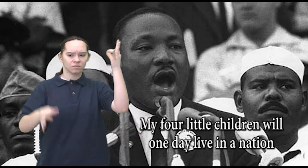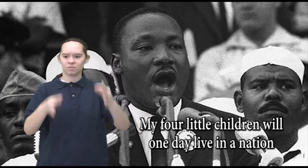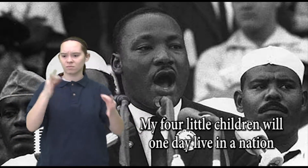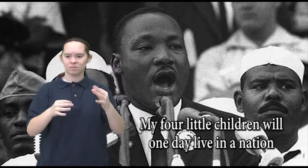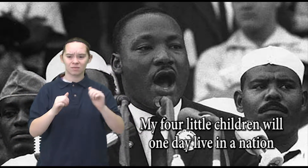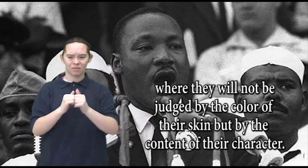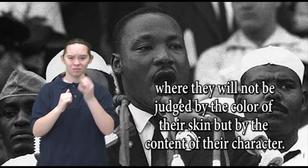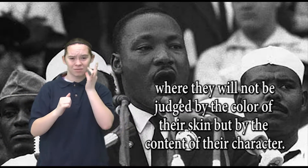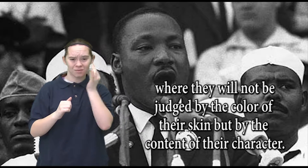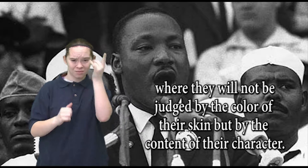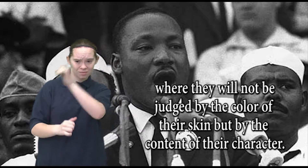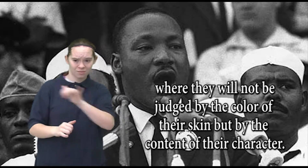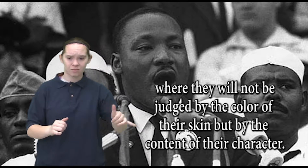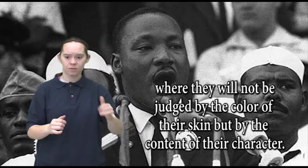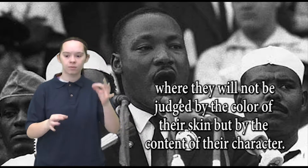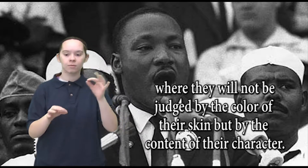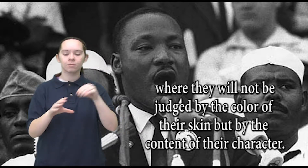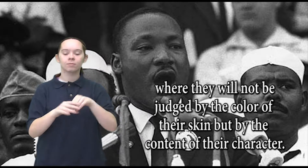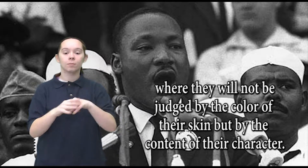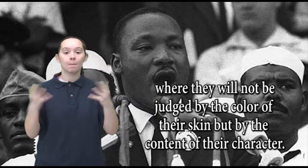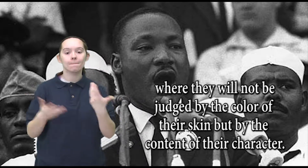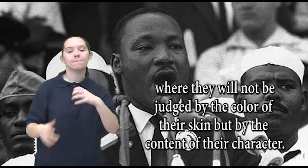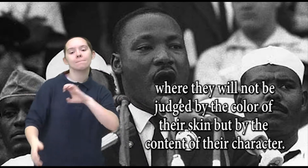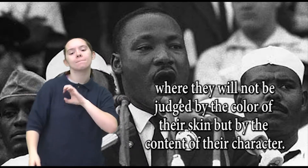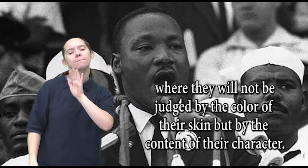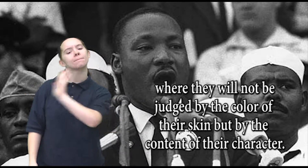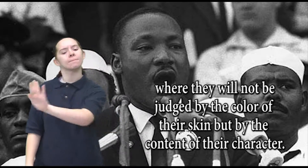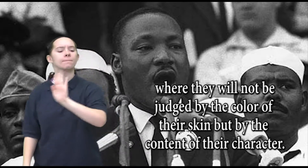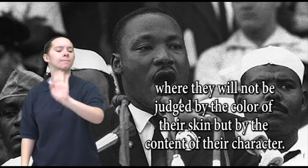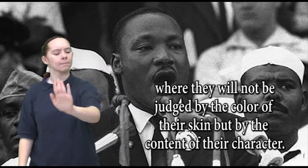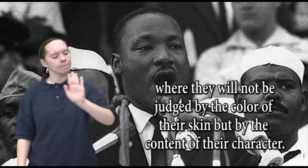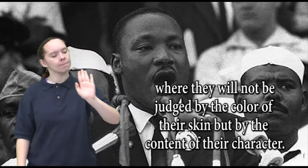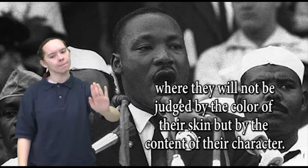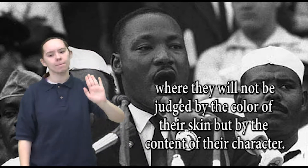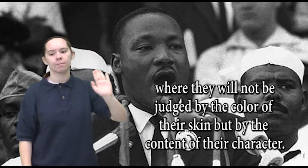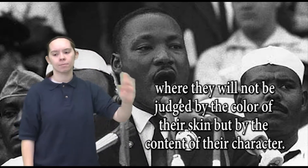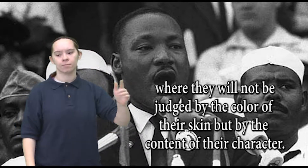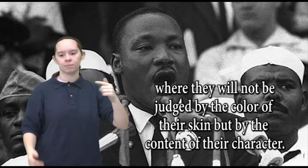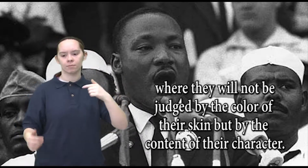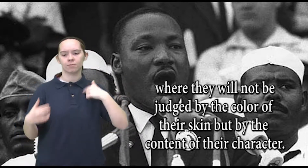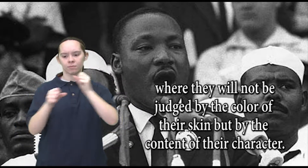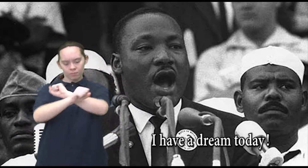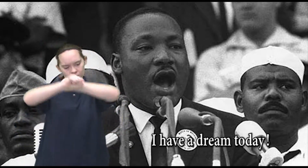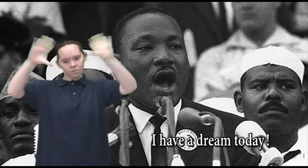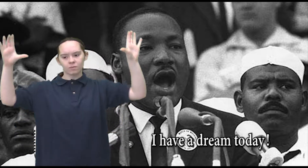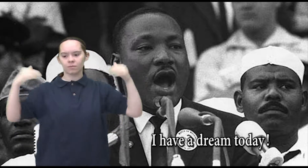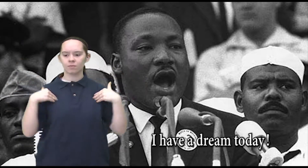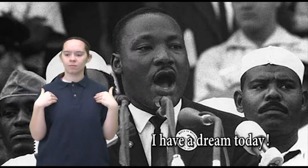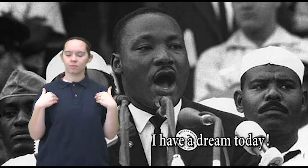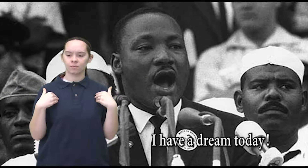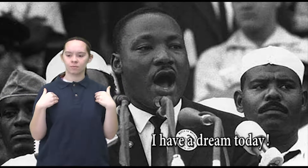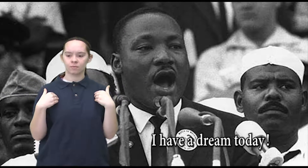live in a nation where they will not be judged by the color of their skin but by the content of their character.